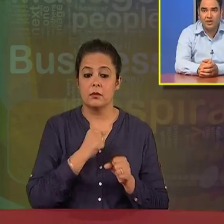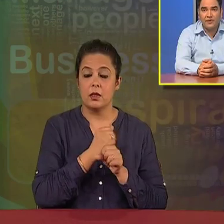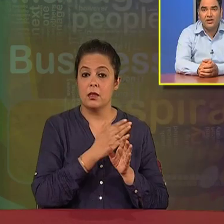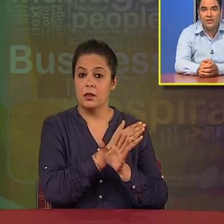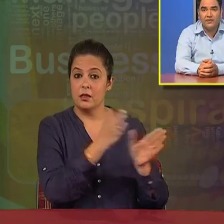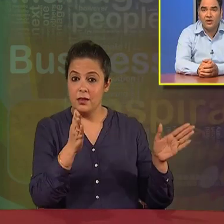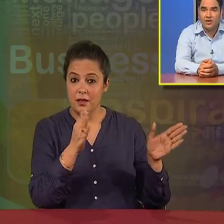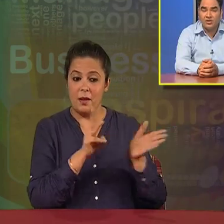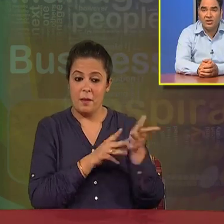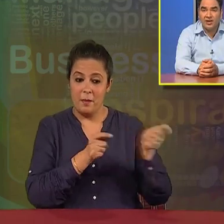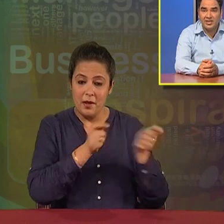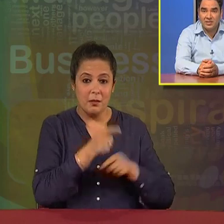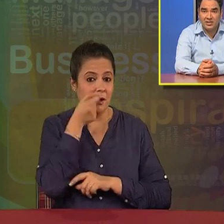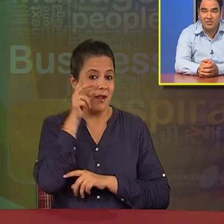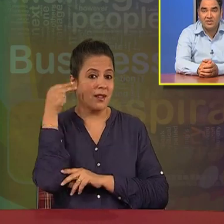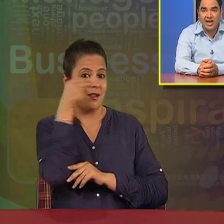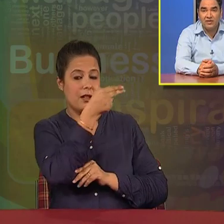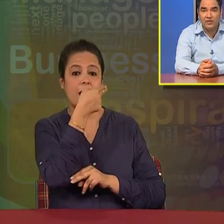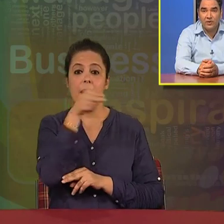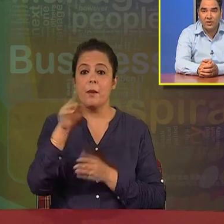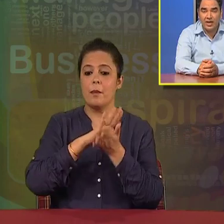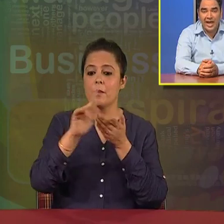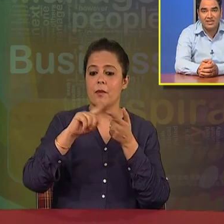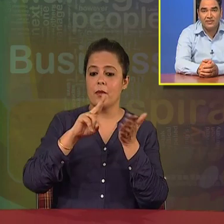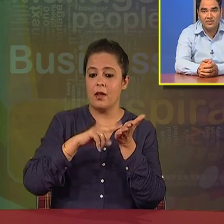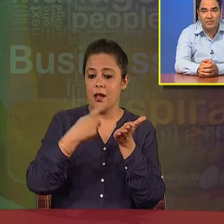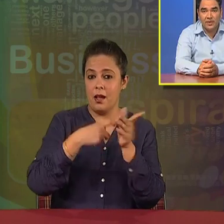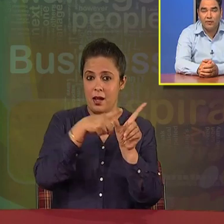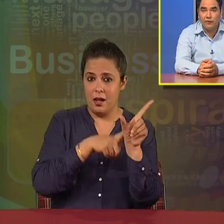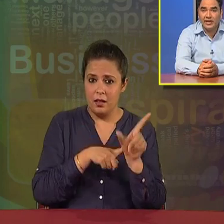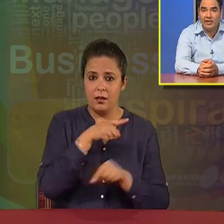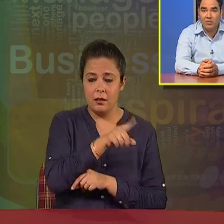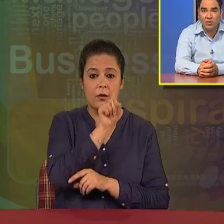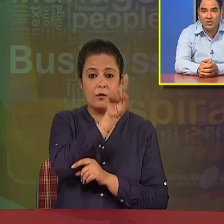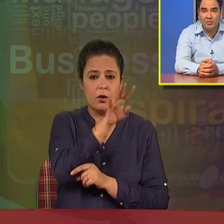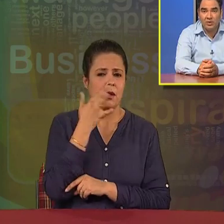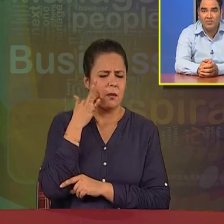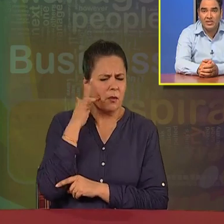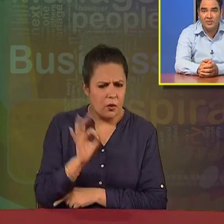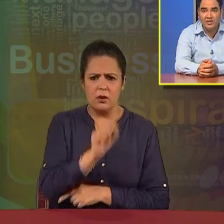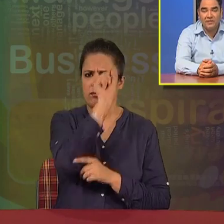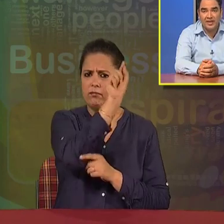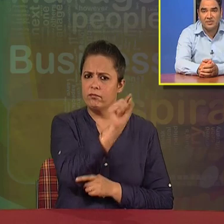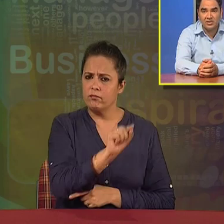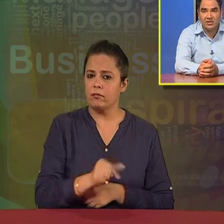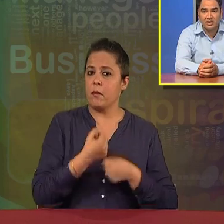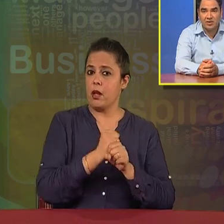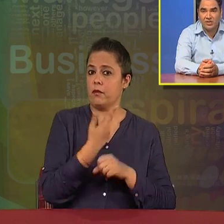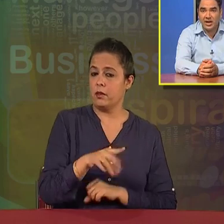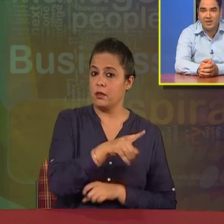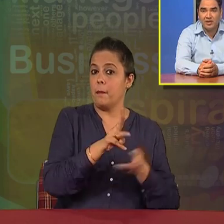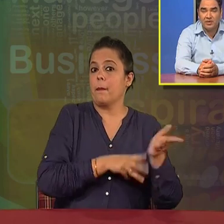The father of general management, Mr. Henry Fjord, has given 14 most important principles of management,